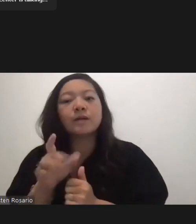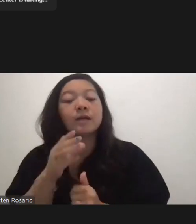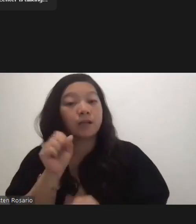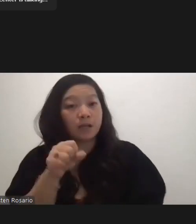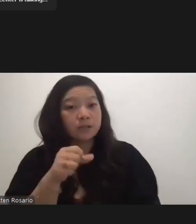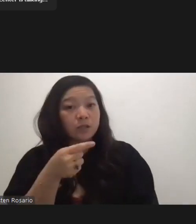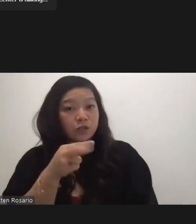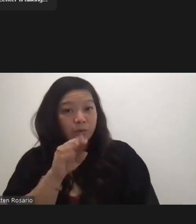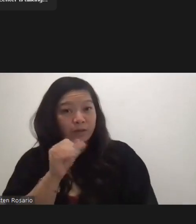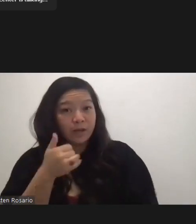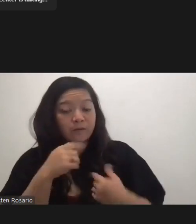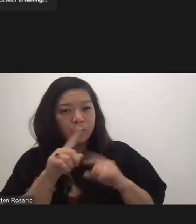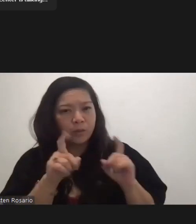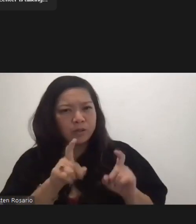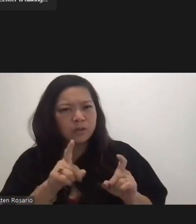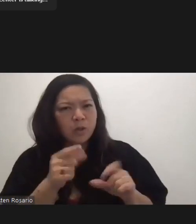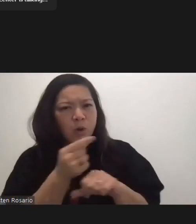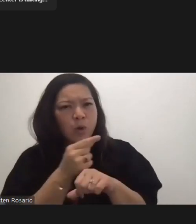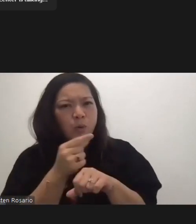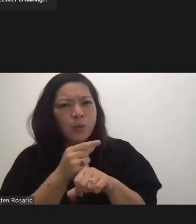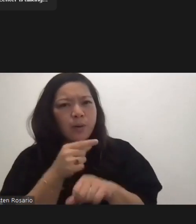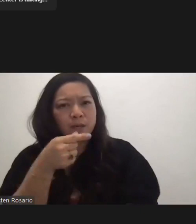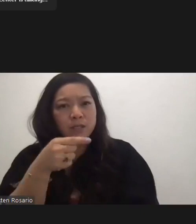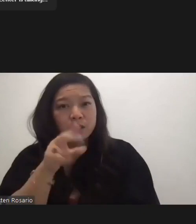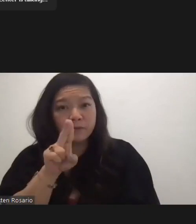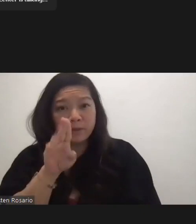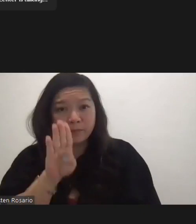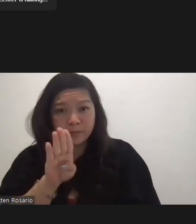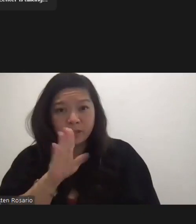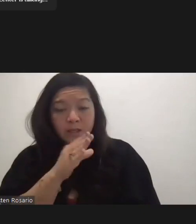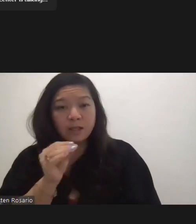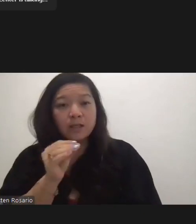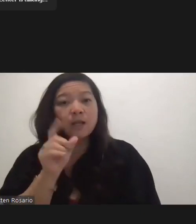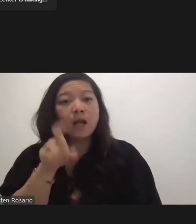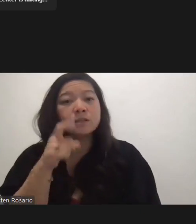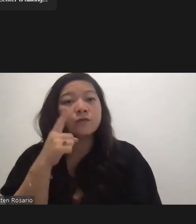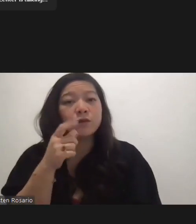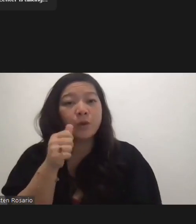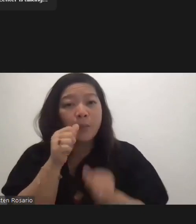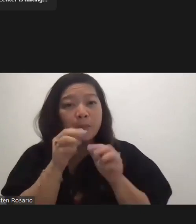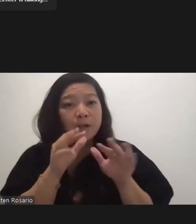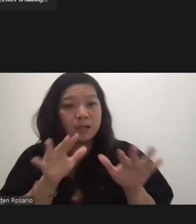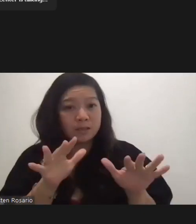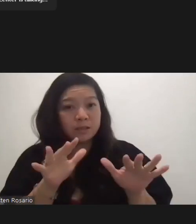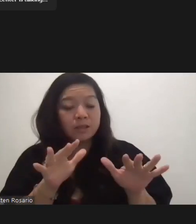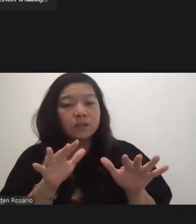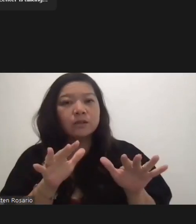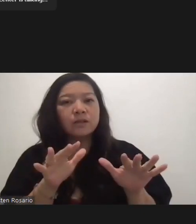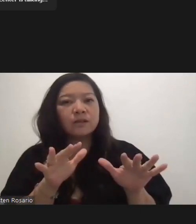Governor, the Guam Visitors Bureau is asking for your blessing with regard to their